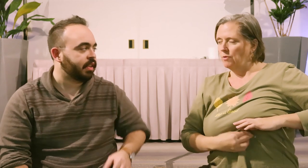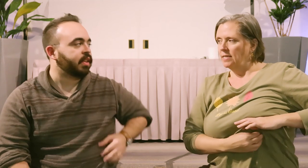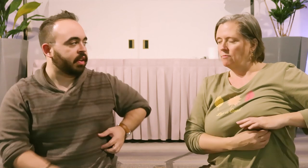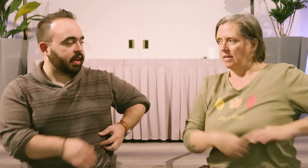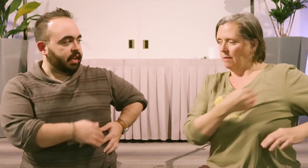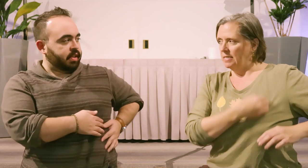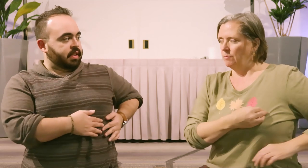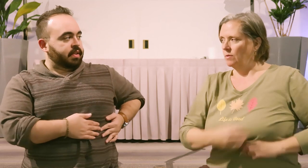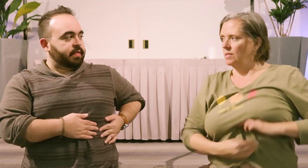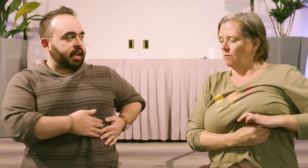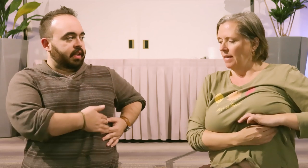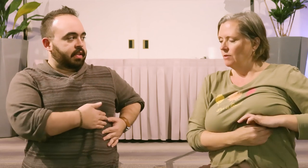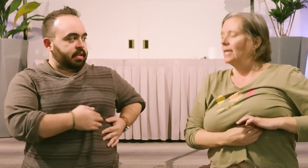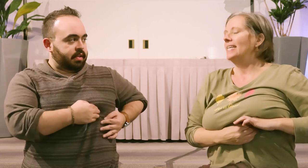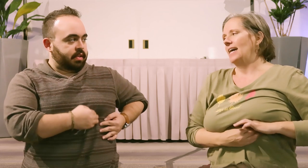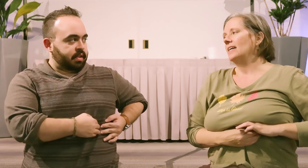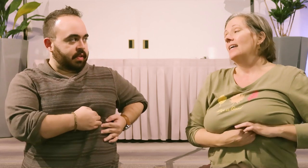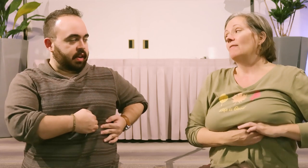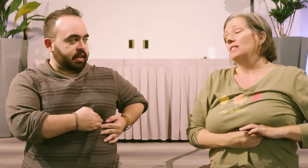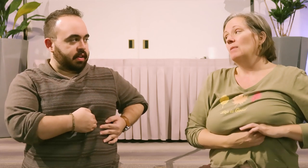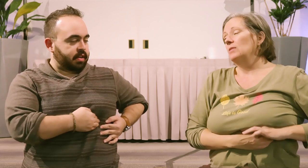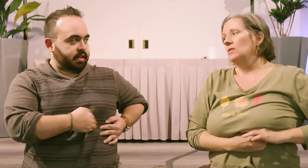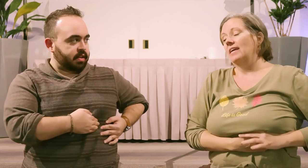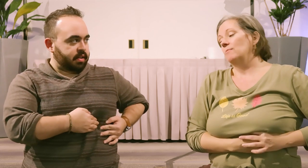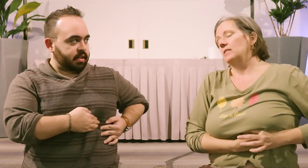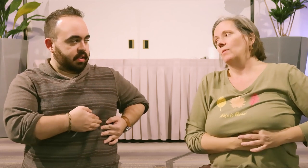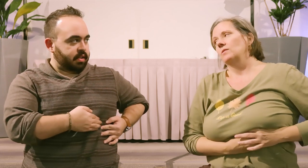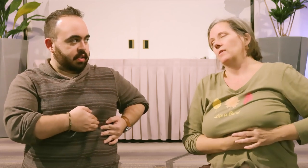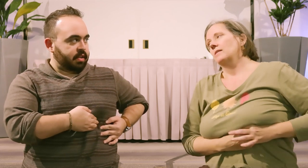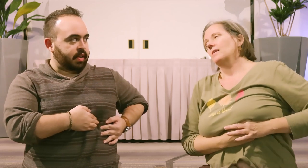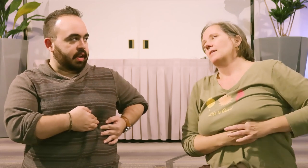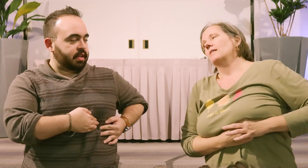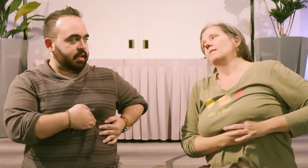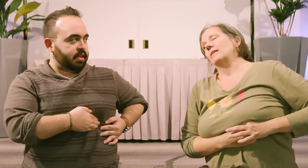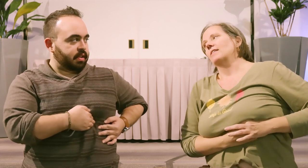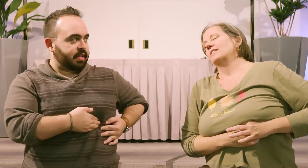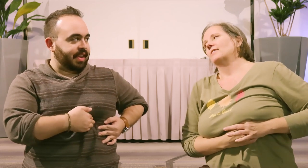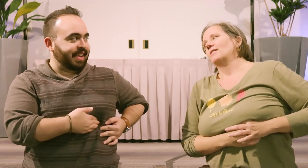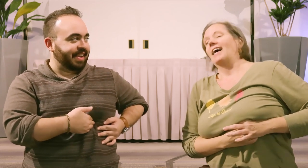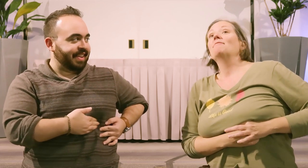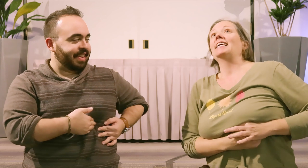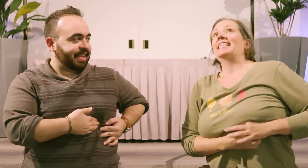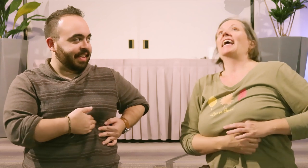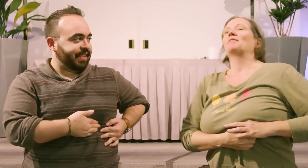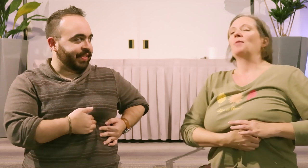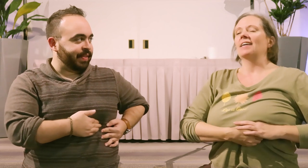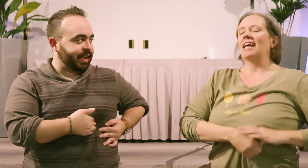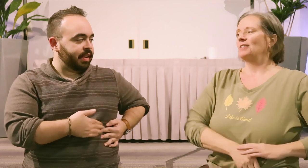breast right in line with the nipple. So right through. Yeah. And for some people it's so like for me it's always sore. Right. Oh my gosh. So yeah I really need the anger point. don't